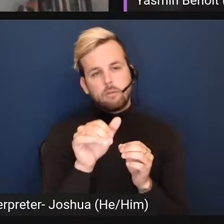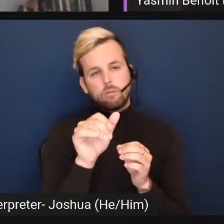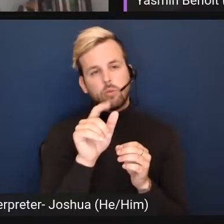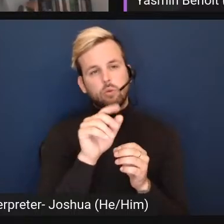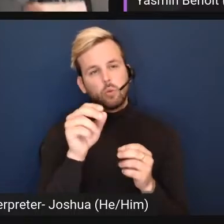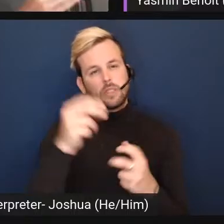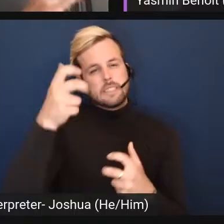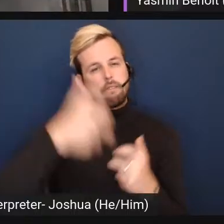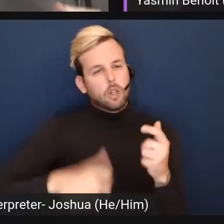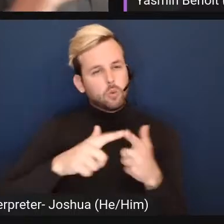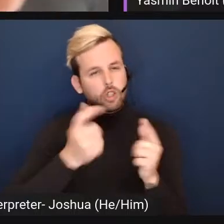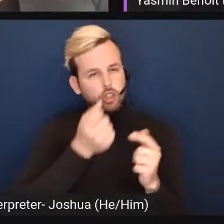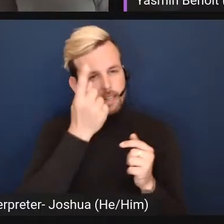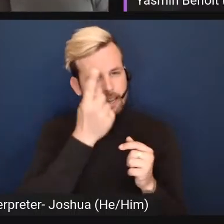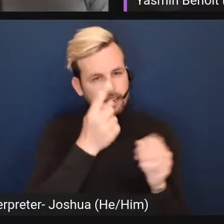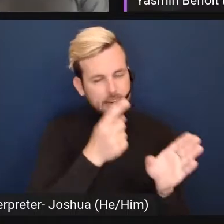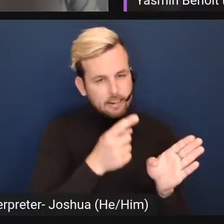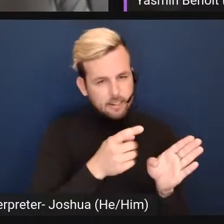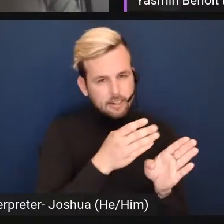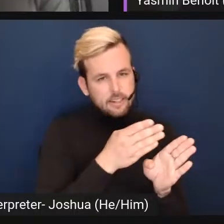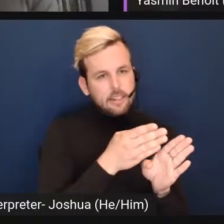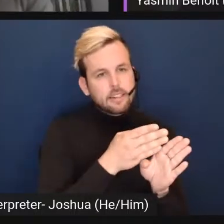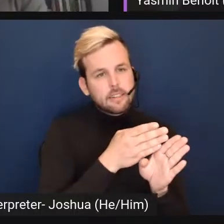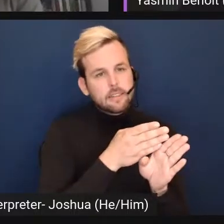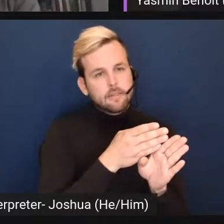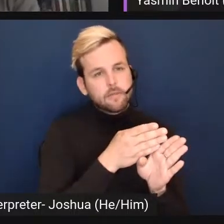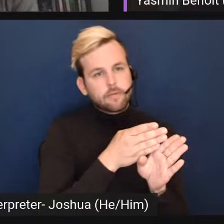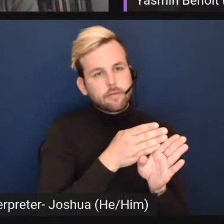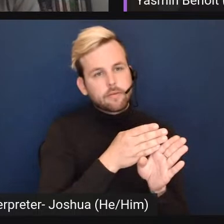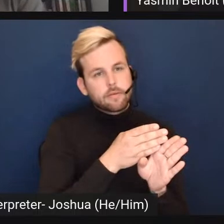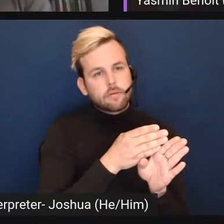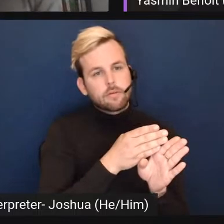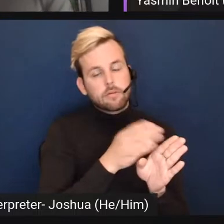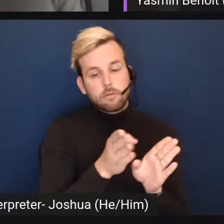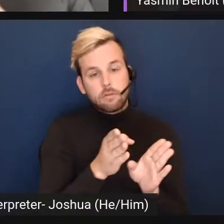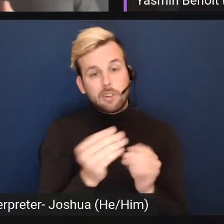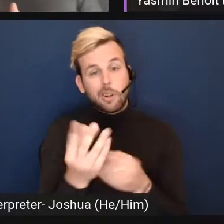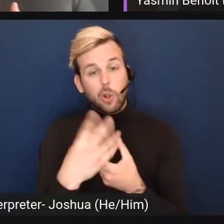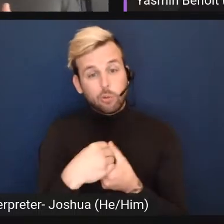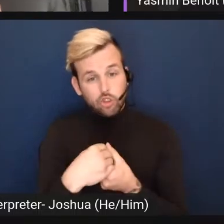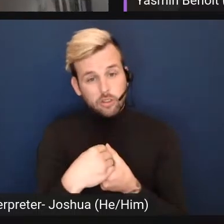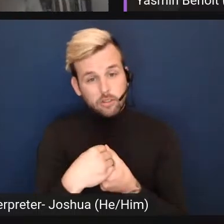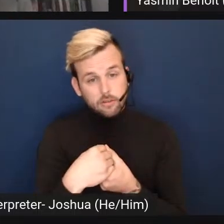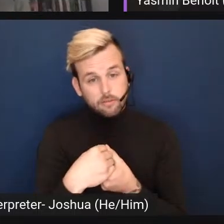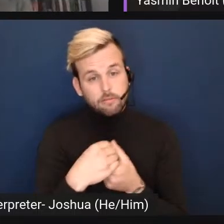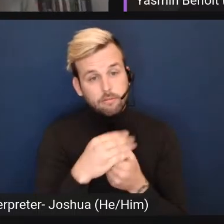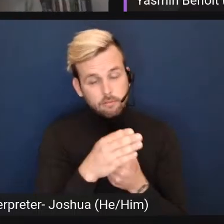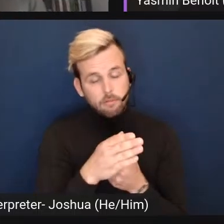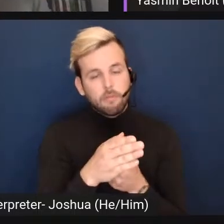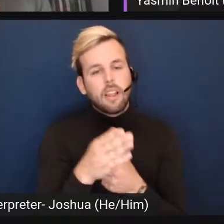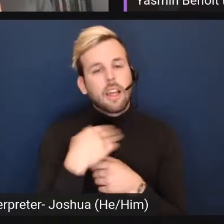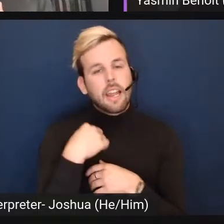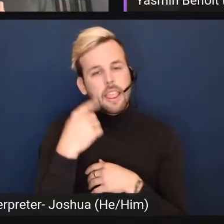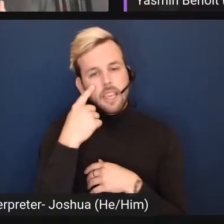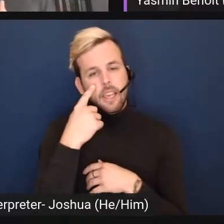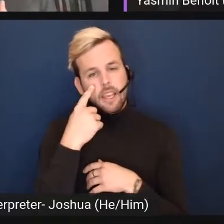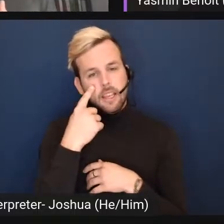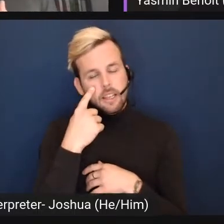difficult to make sense of and um inclusion and i think that